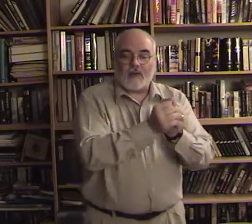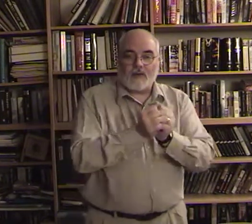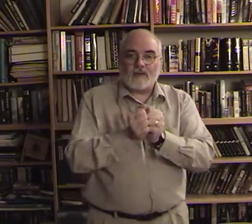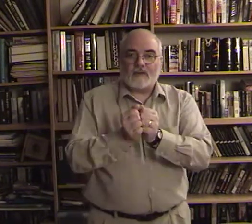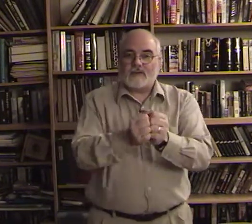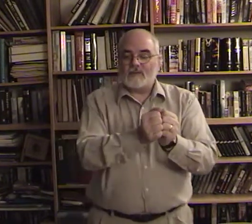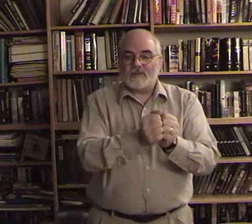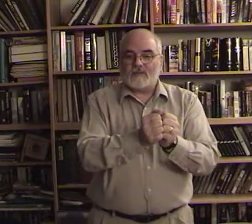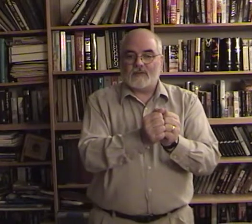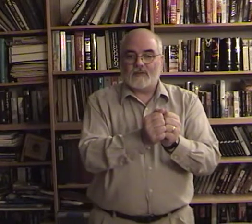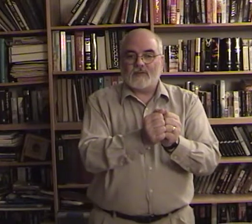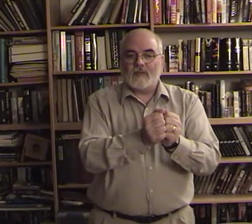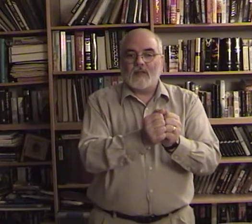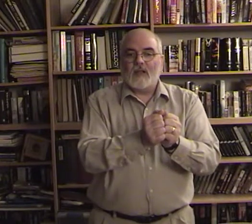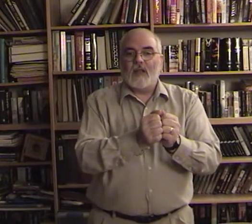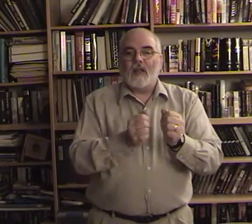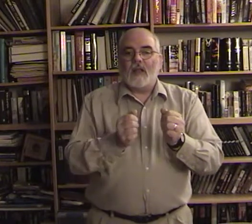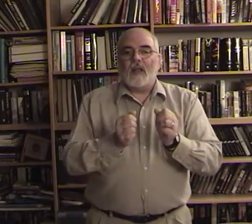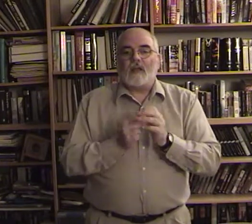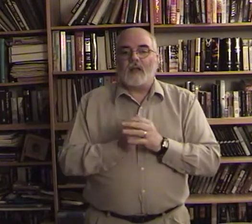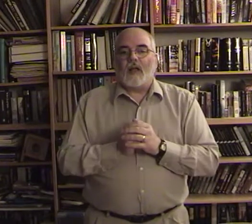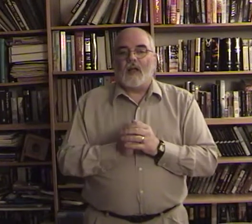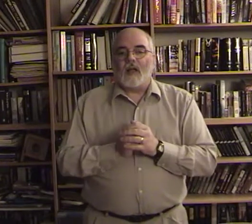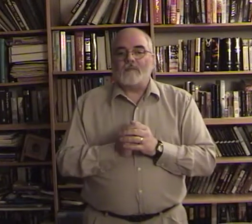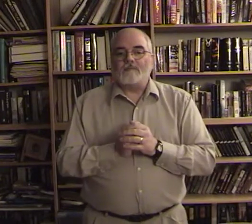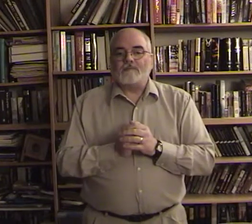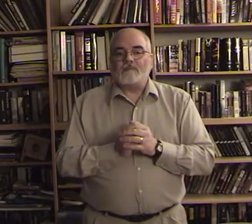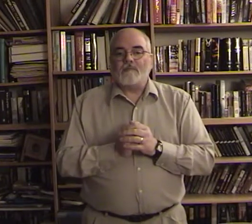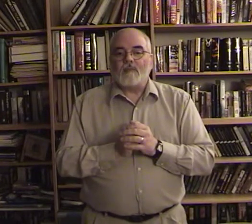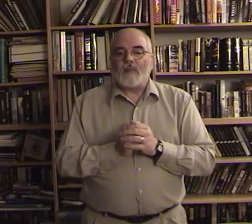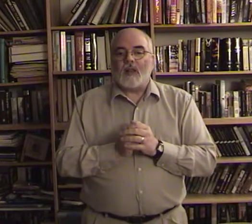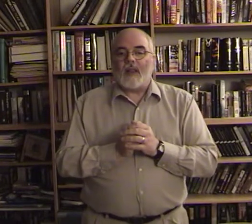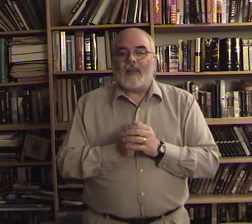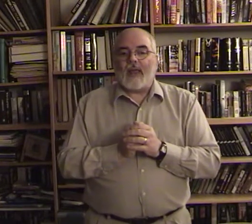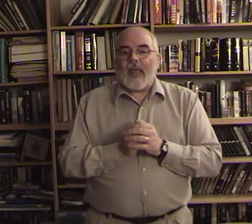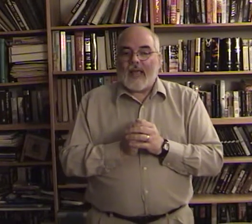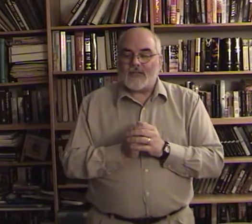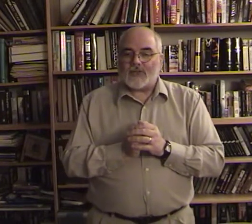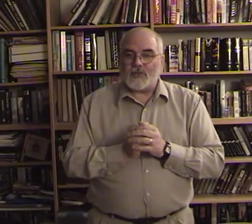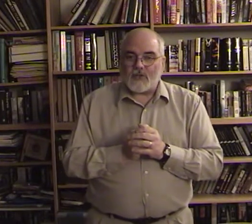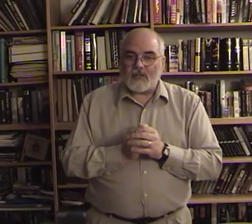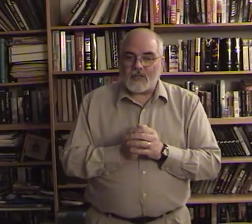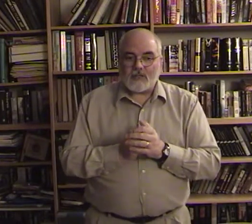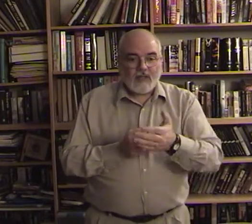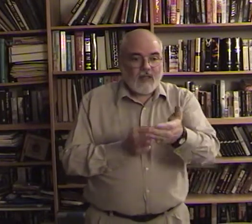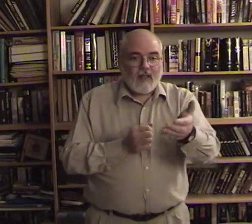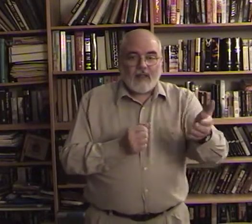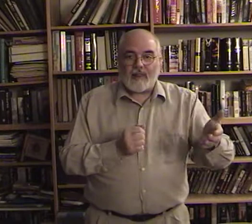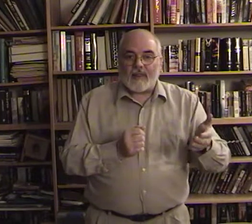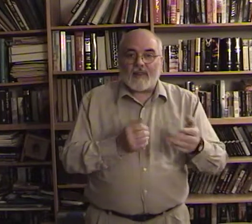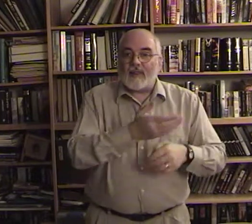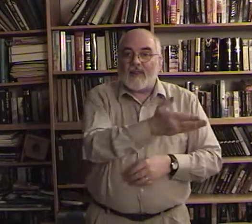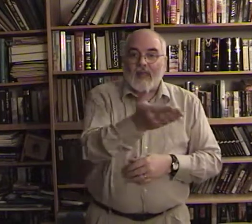um they asked jesus they